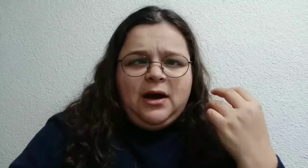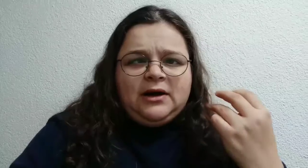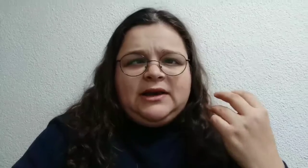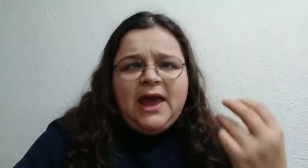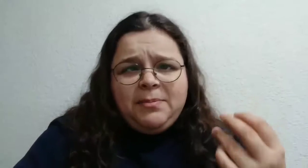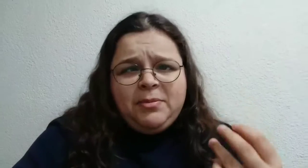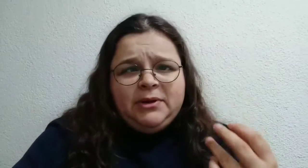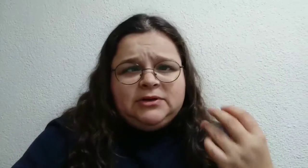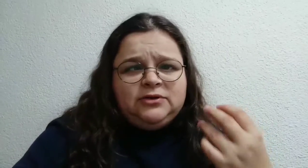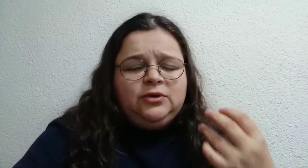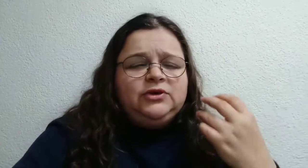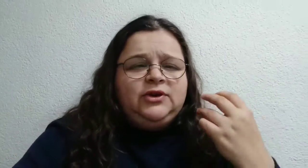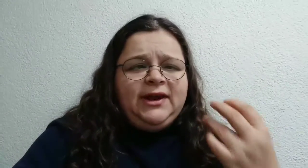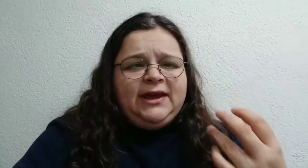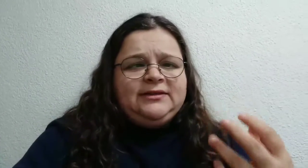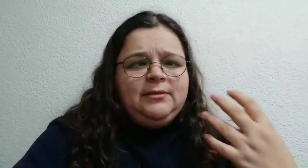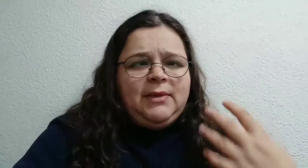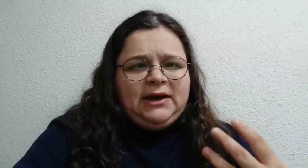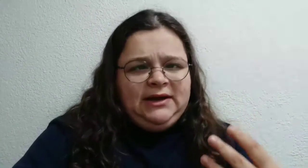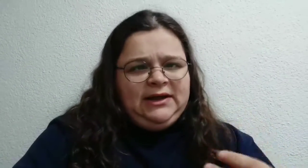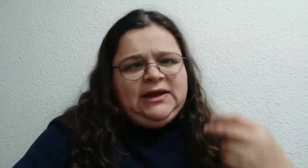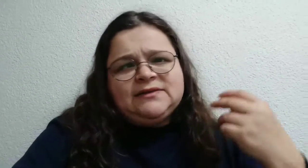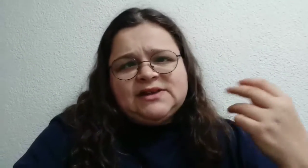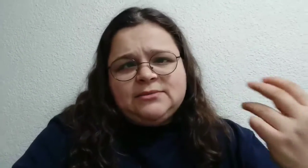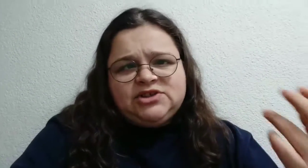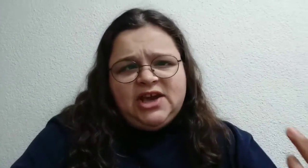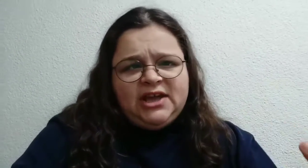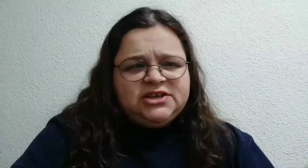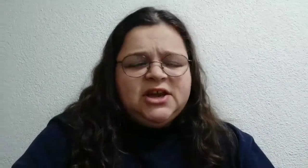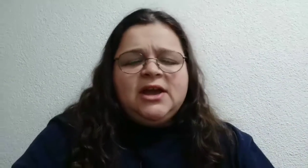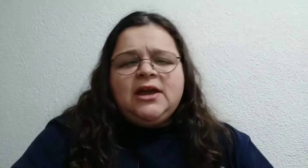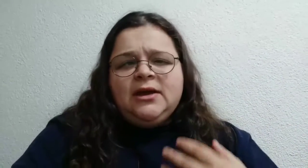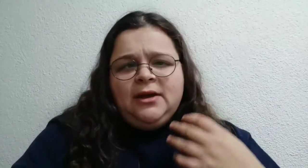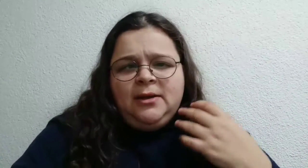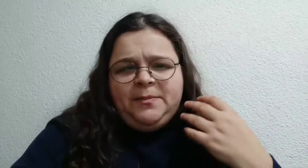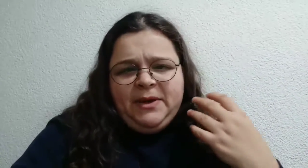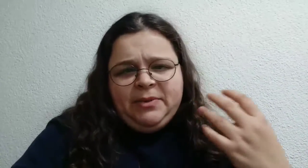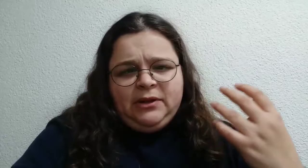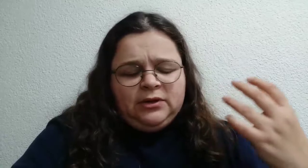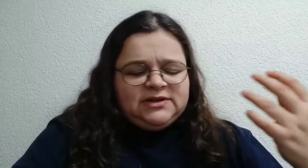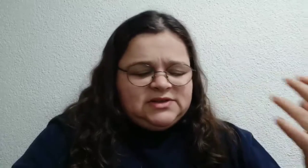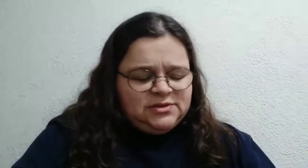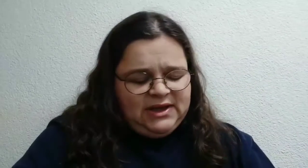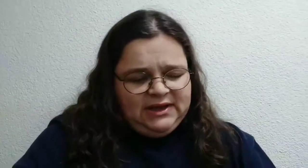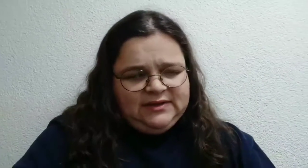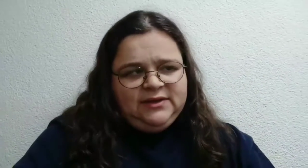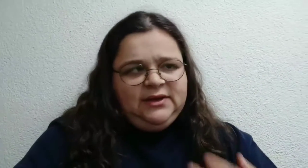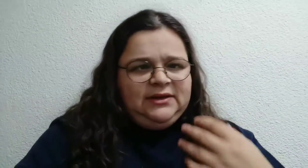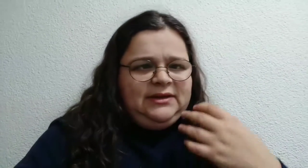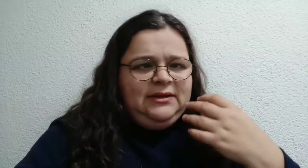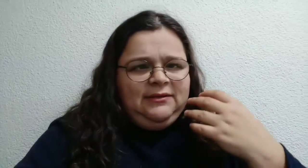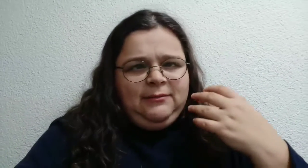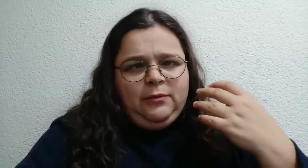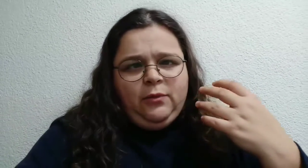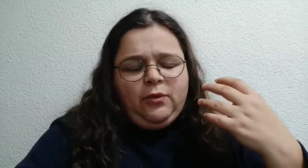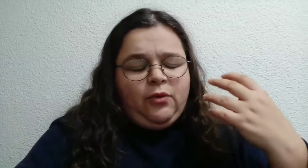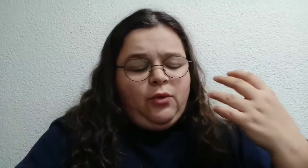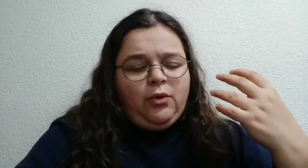are capable to donate money, give some change, people on the street who